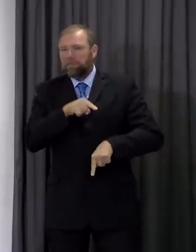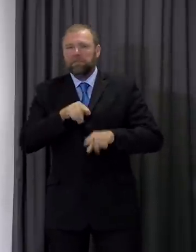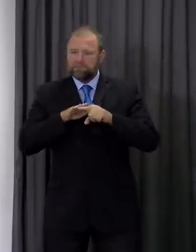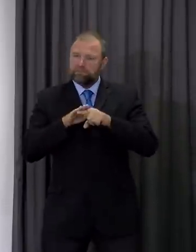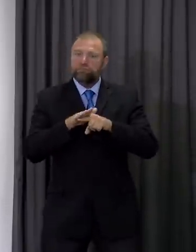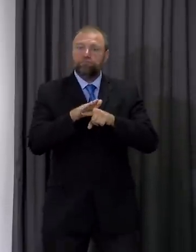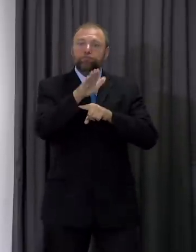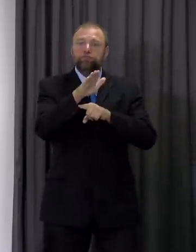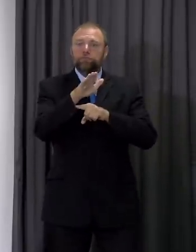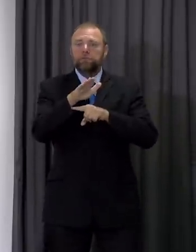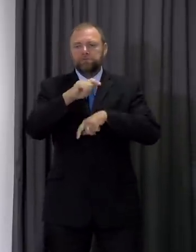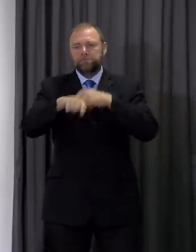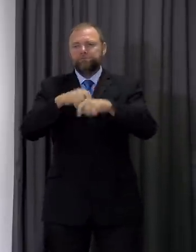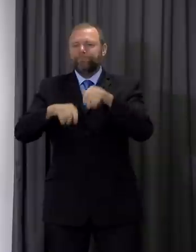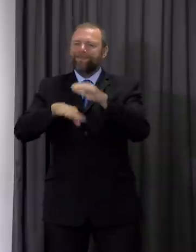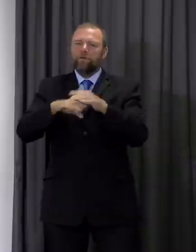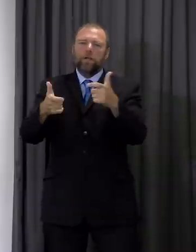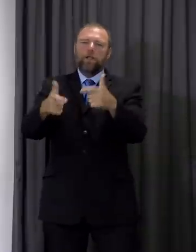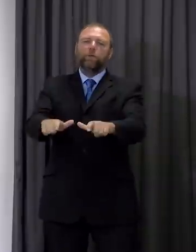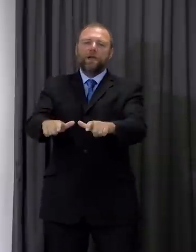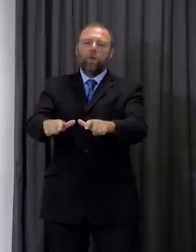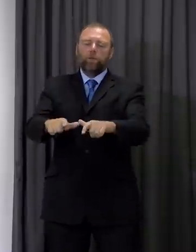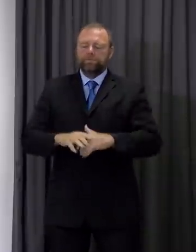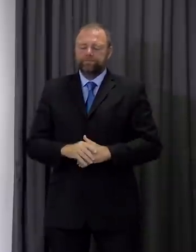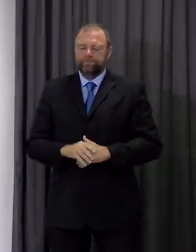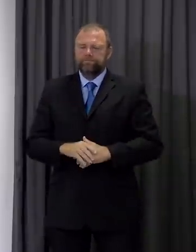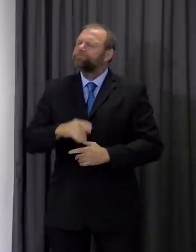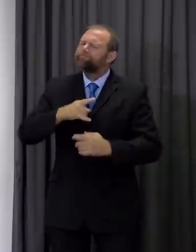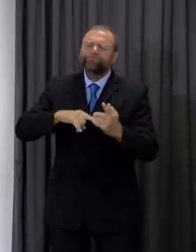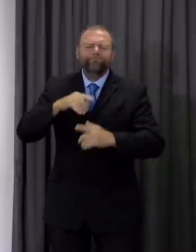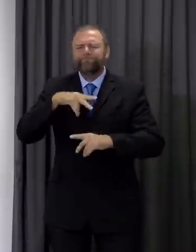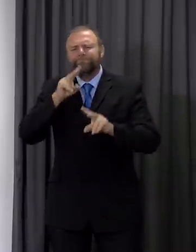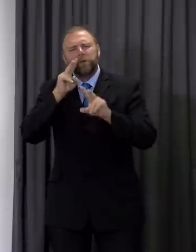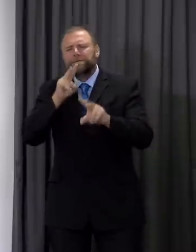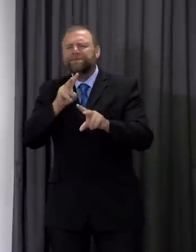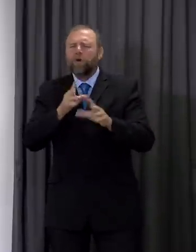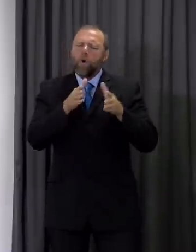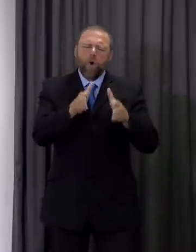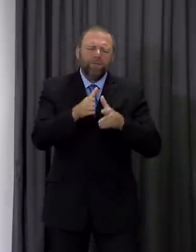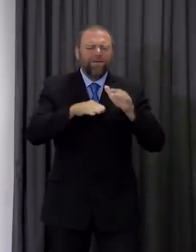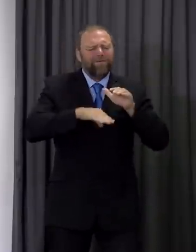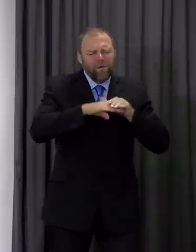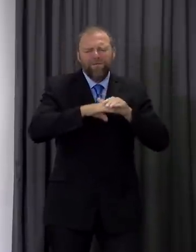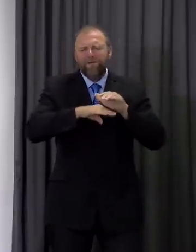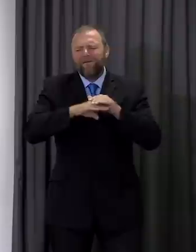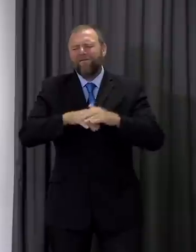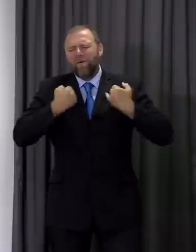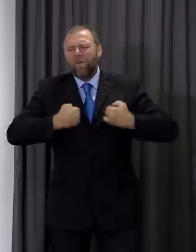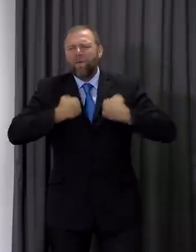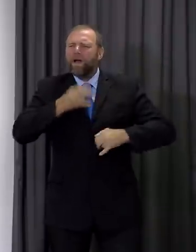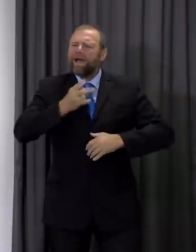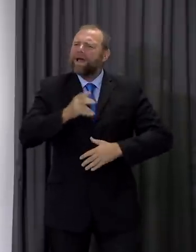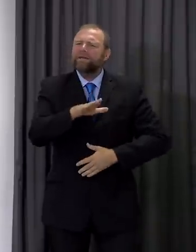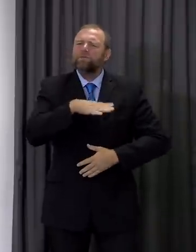None of us want to see large numbers of seriously ill people in our hospitals again and none of us want to see large